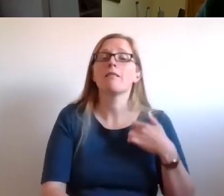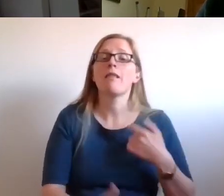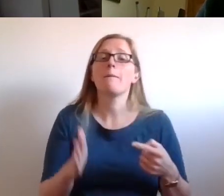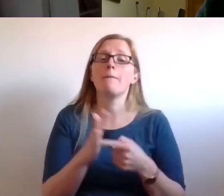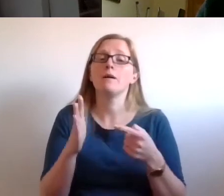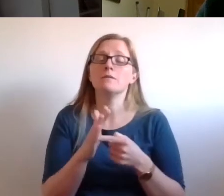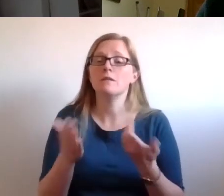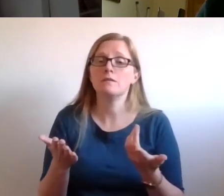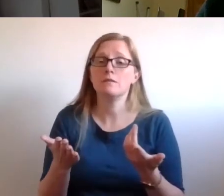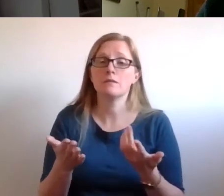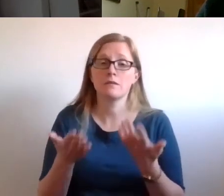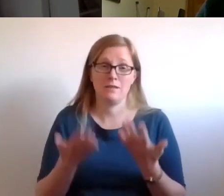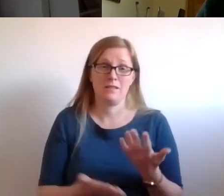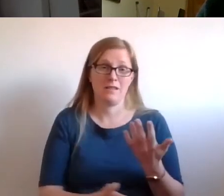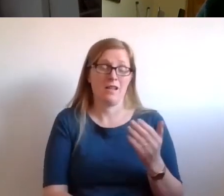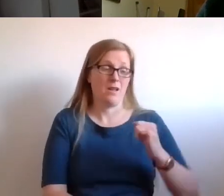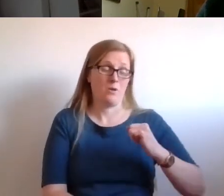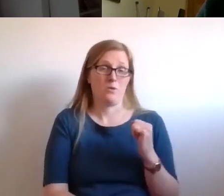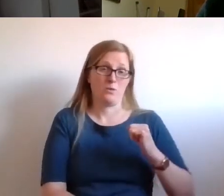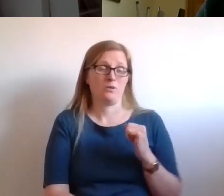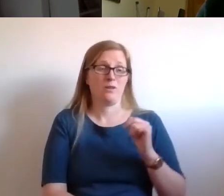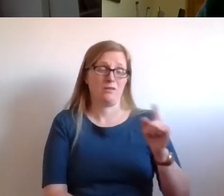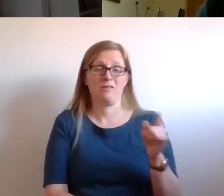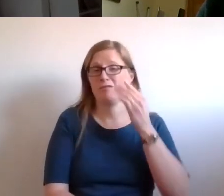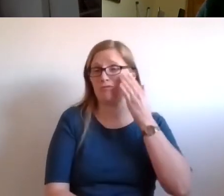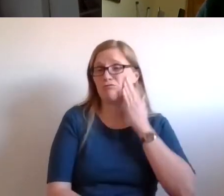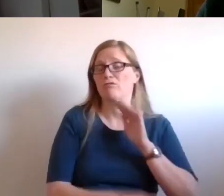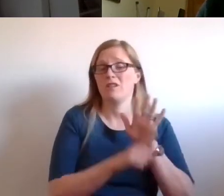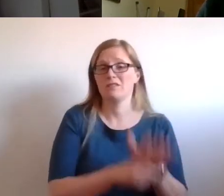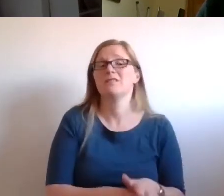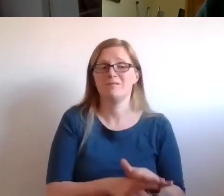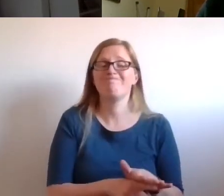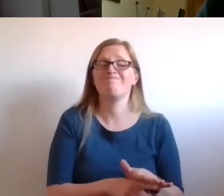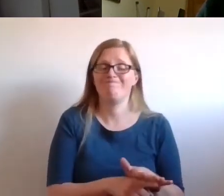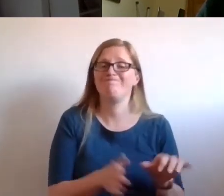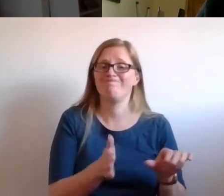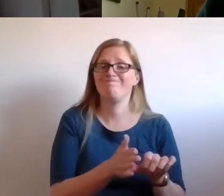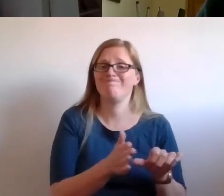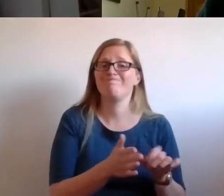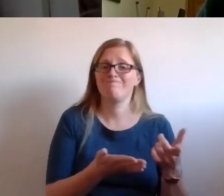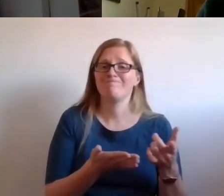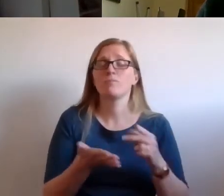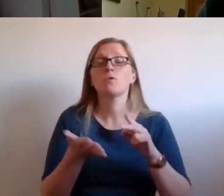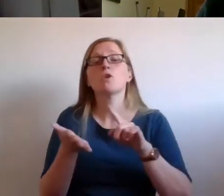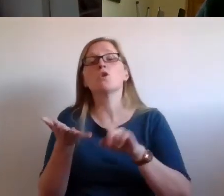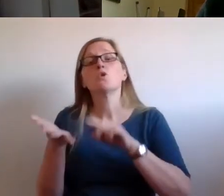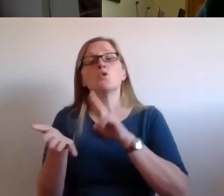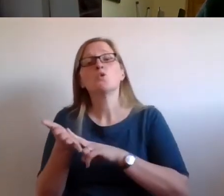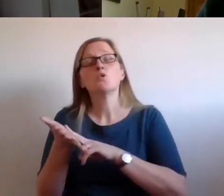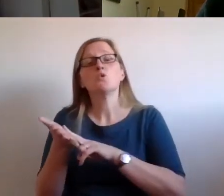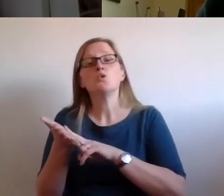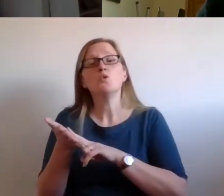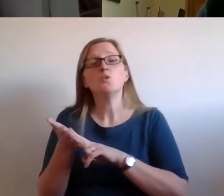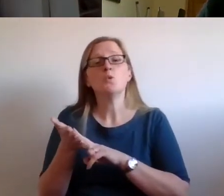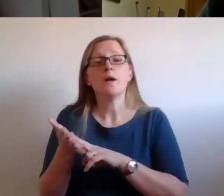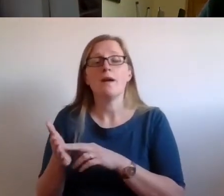you know, dealing with racism and bringing in the race UN convention. This is the time, I mean, it should have been done decades